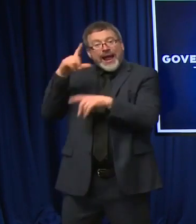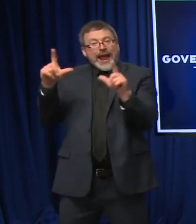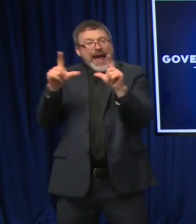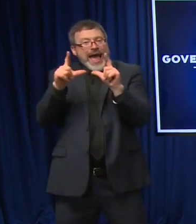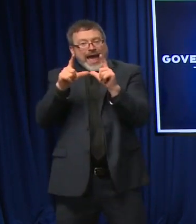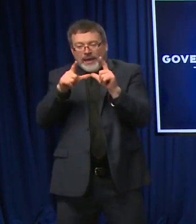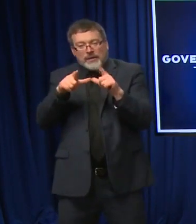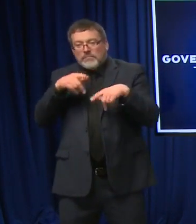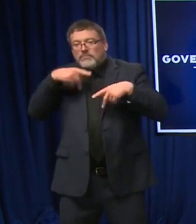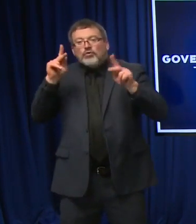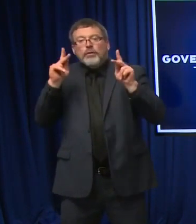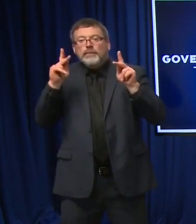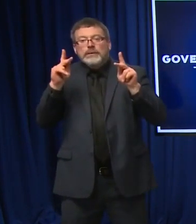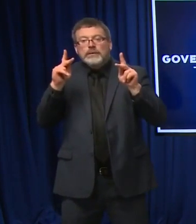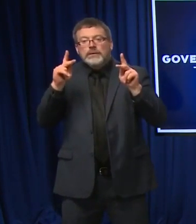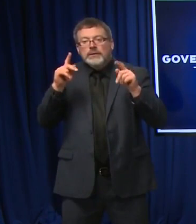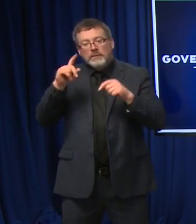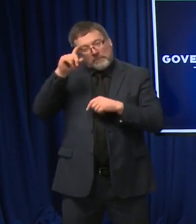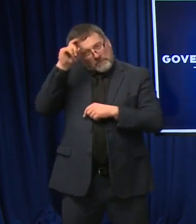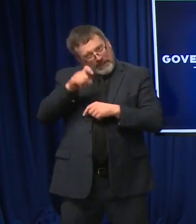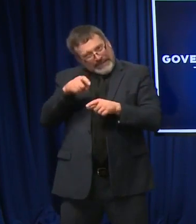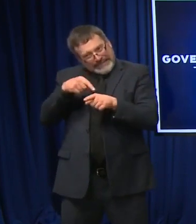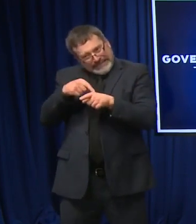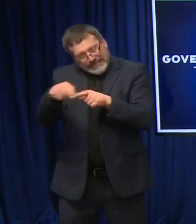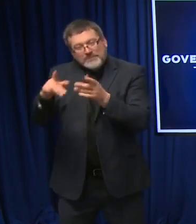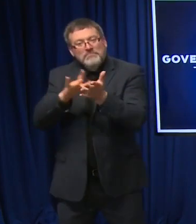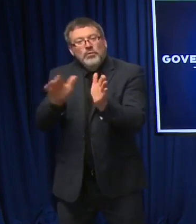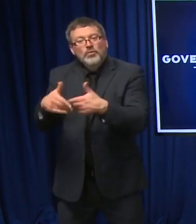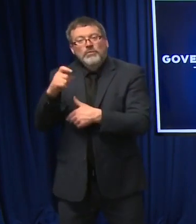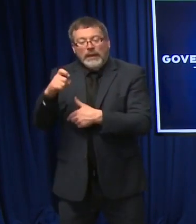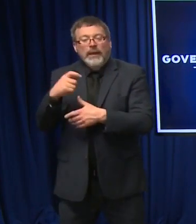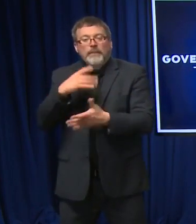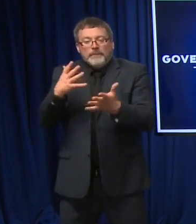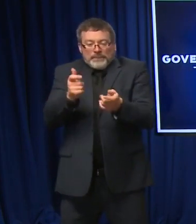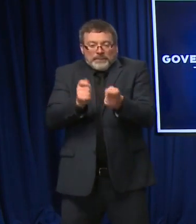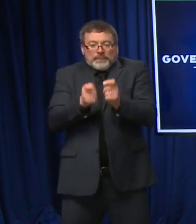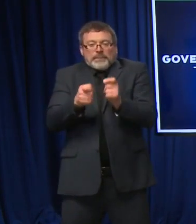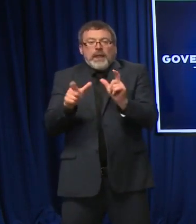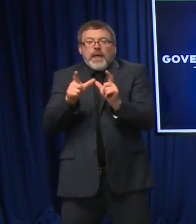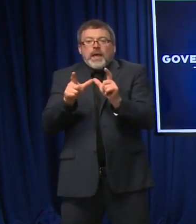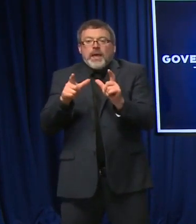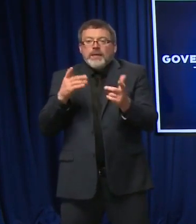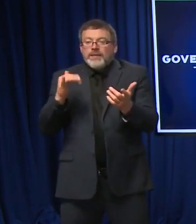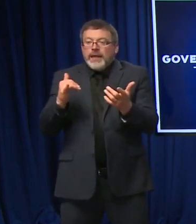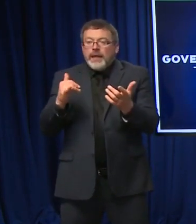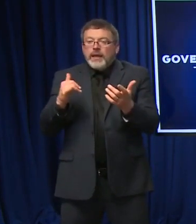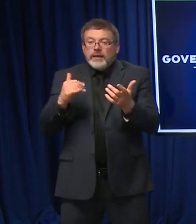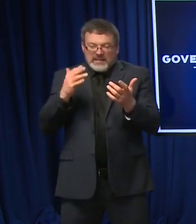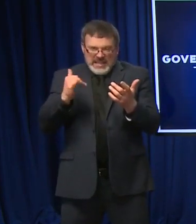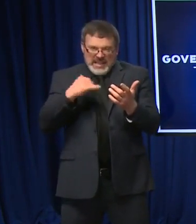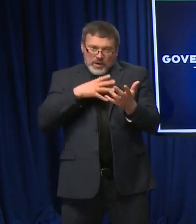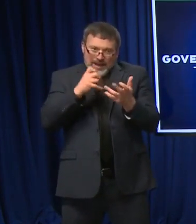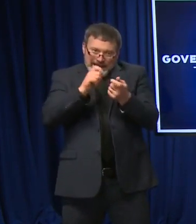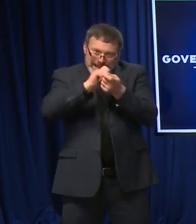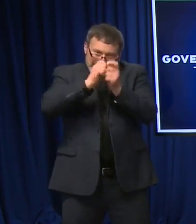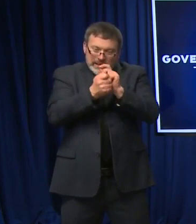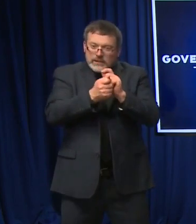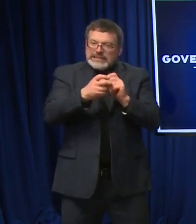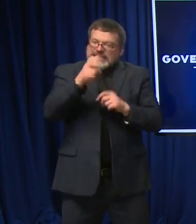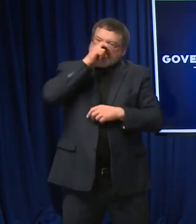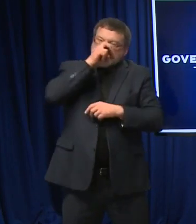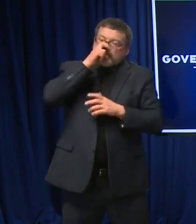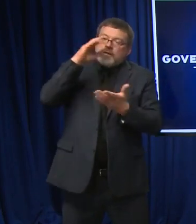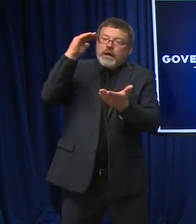surge internally. Similar to what we were talking about, imagine what we were doing last year with creating these outside field sites,